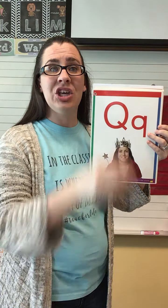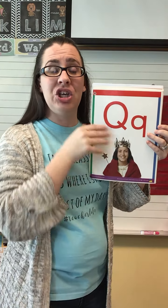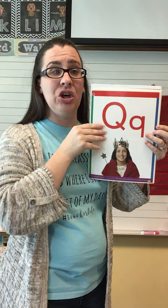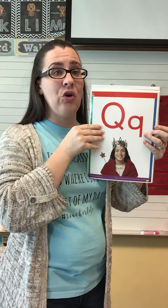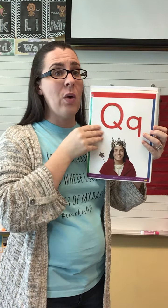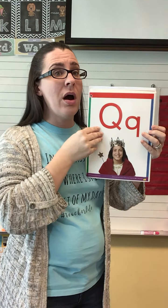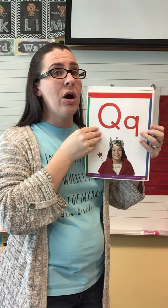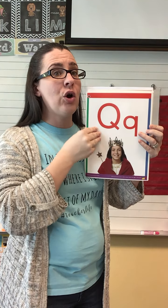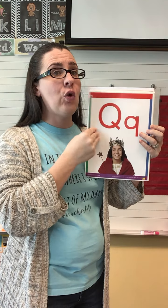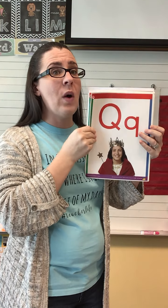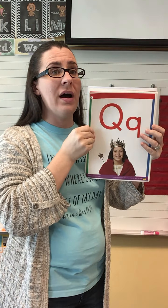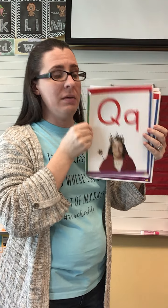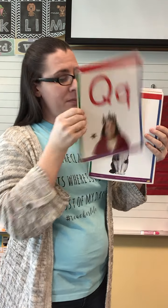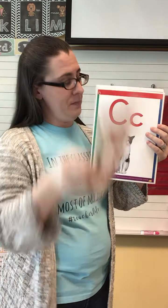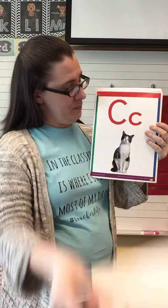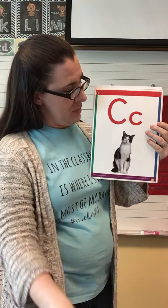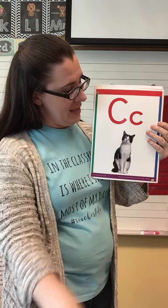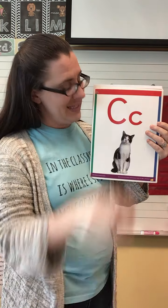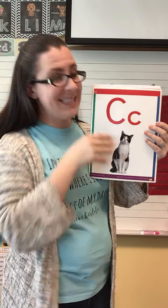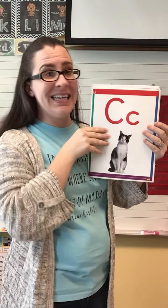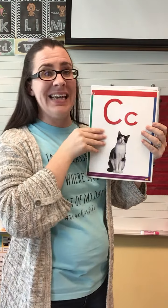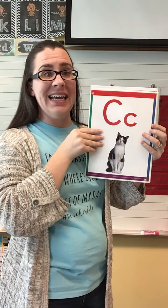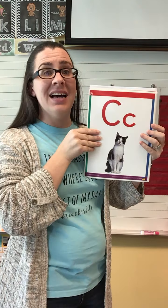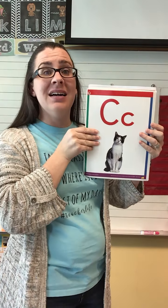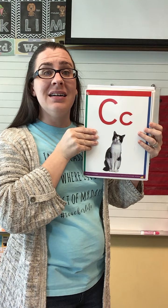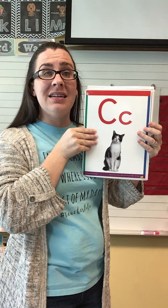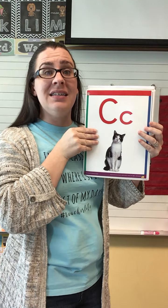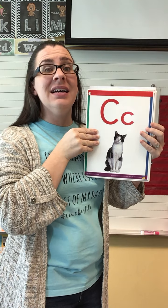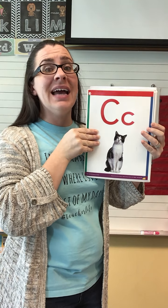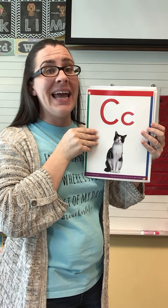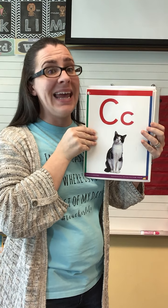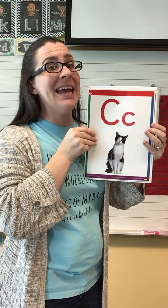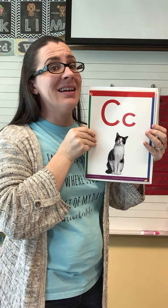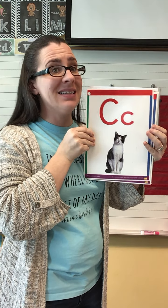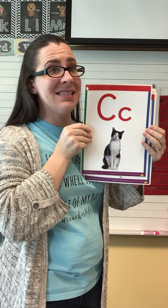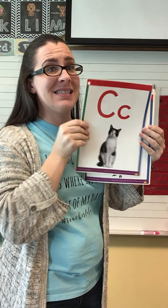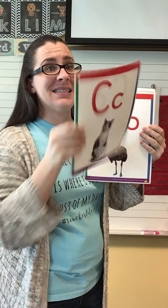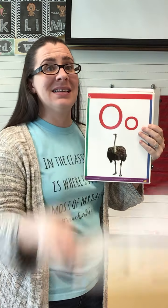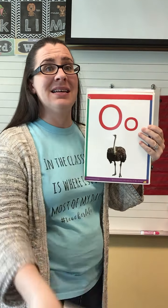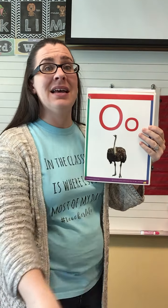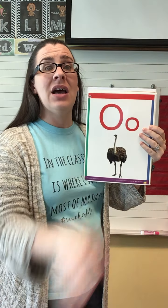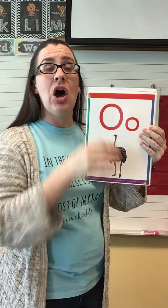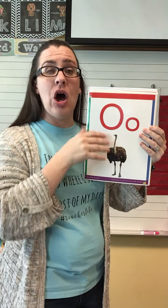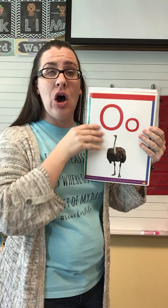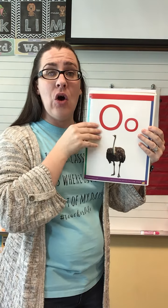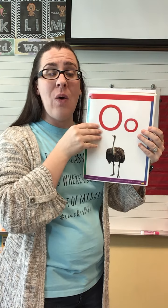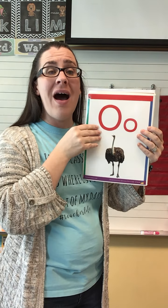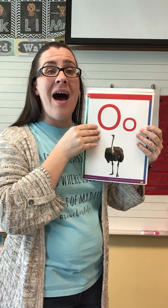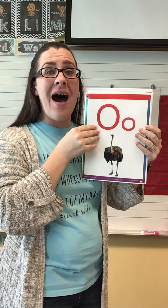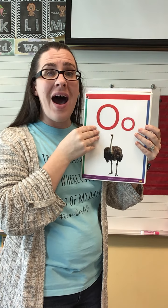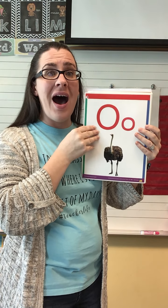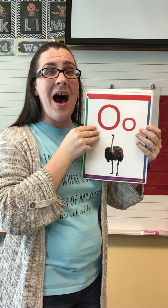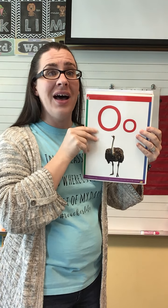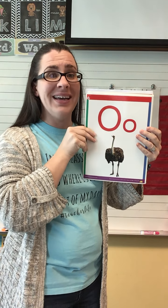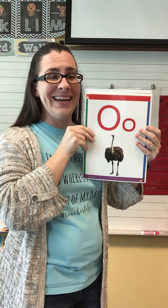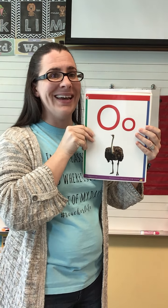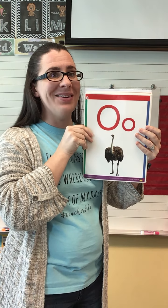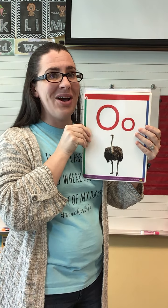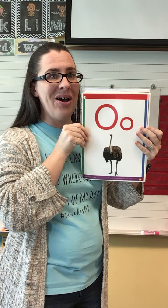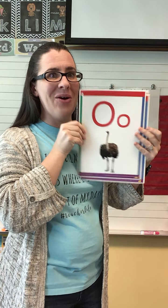q, qu, c, k, and And, and o, y, o.